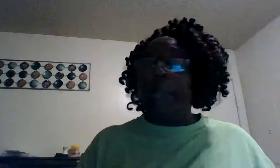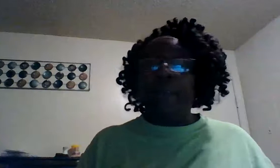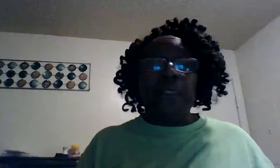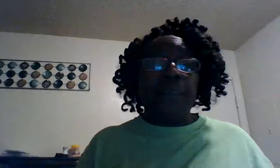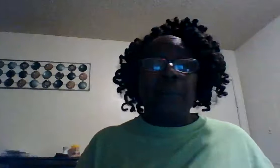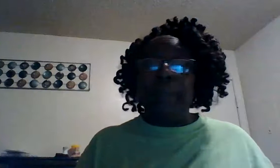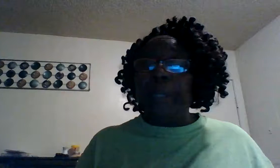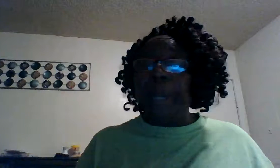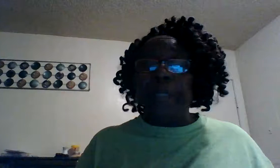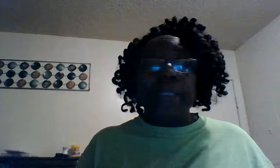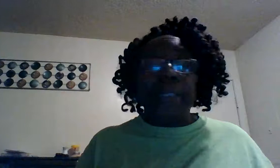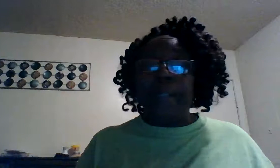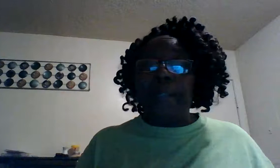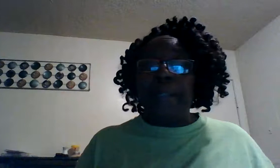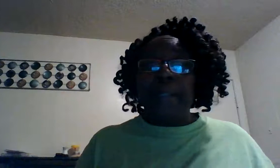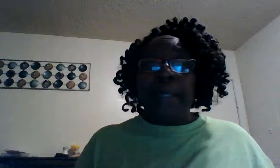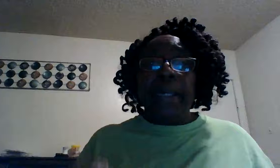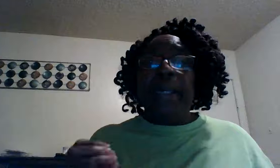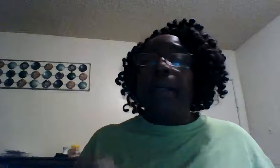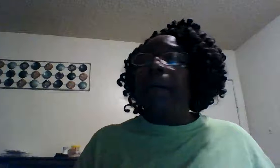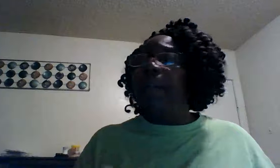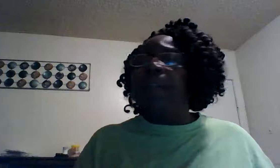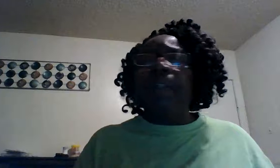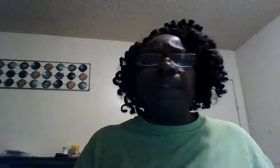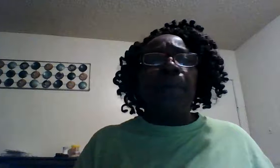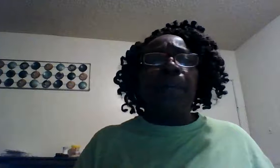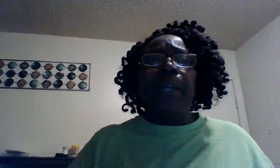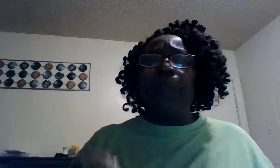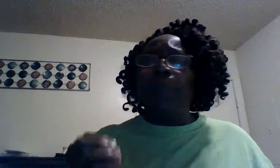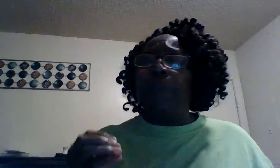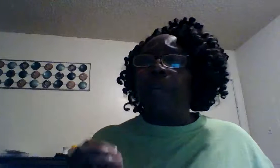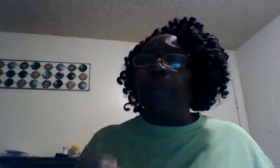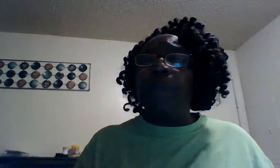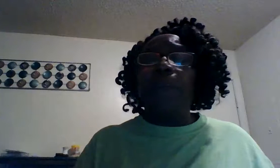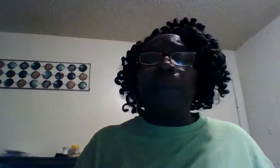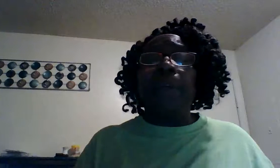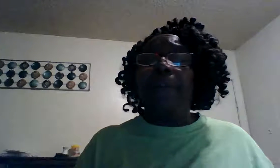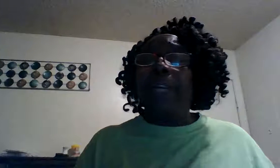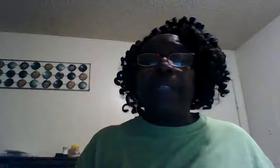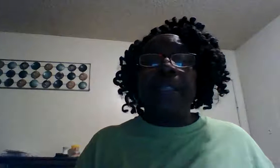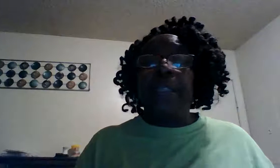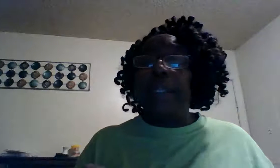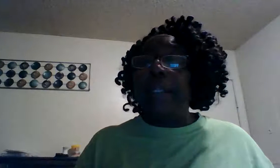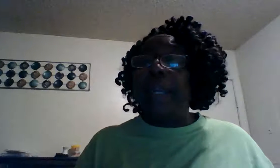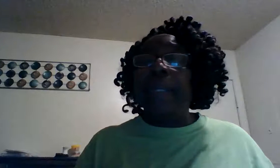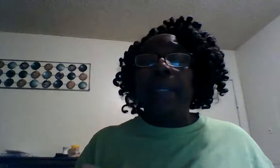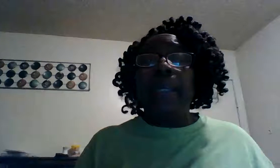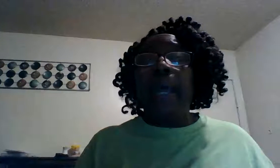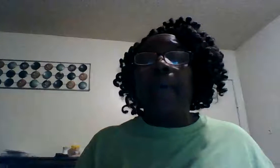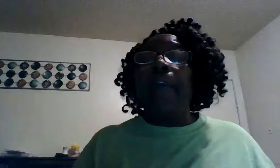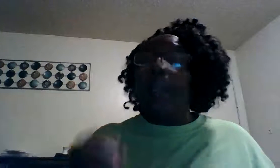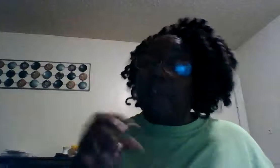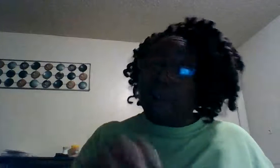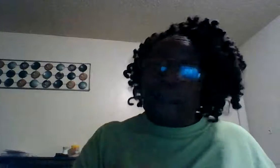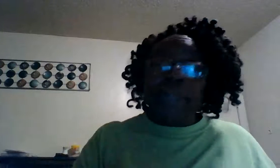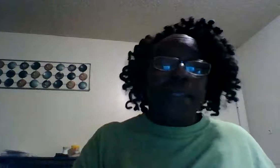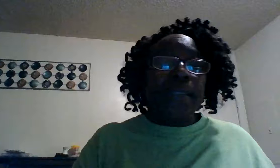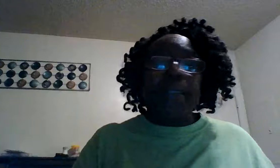gave his only begotten son he loved us so that no matter what we are facing in daily life christ is in